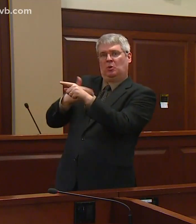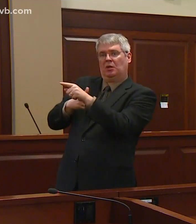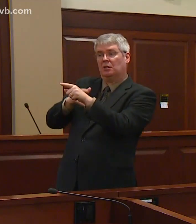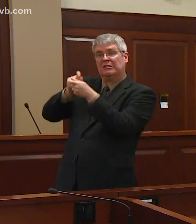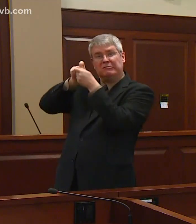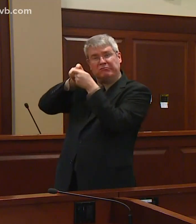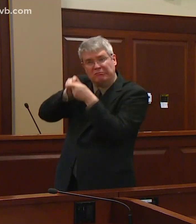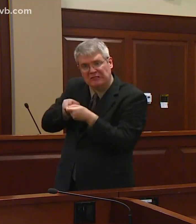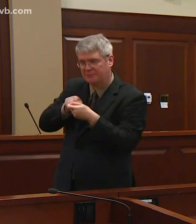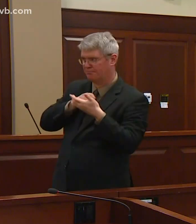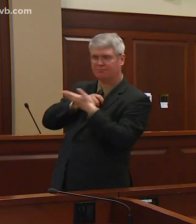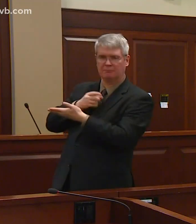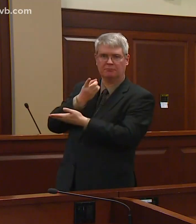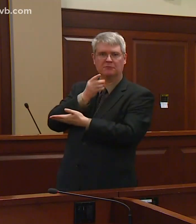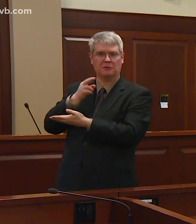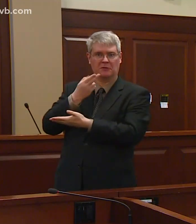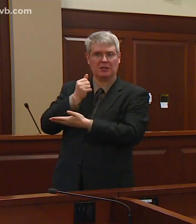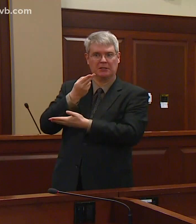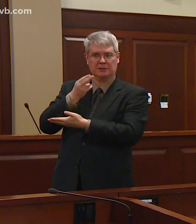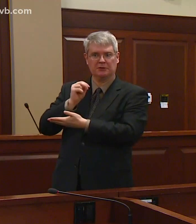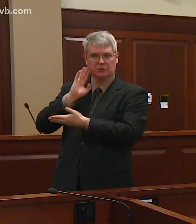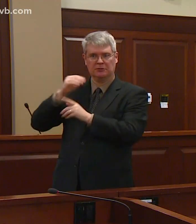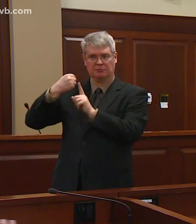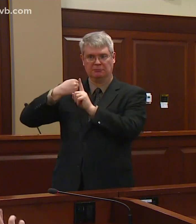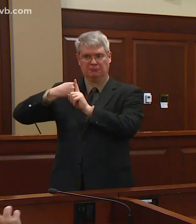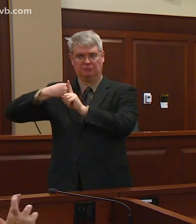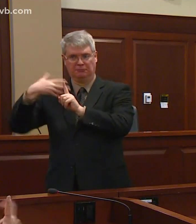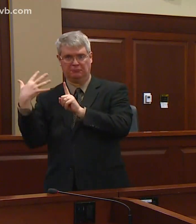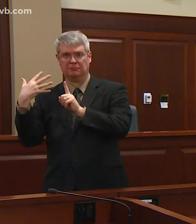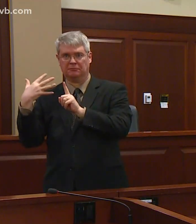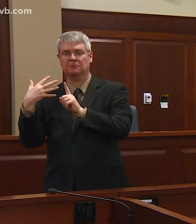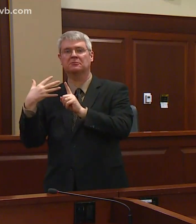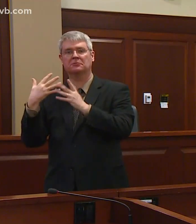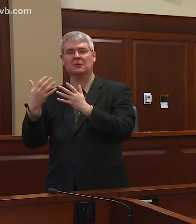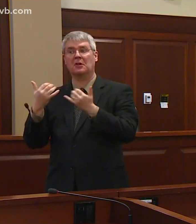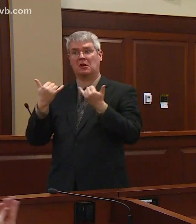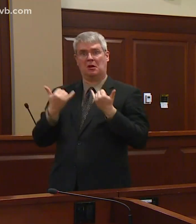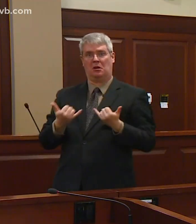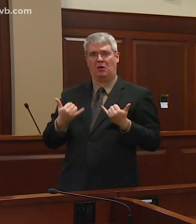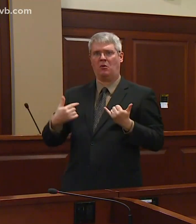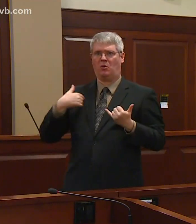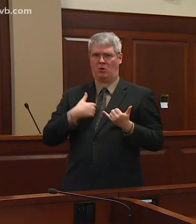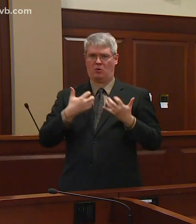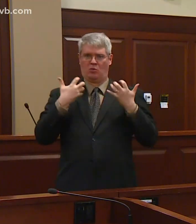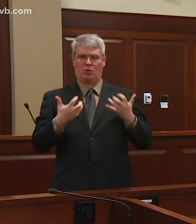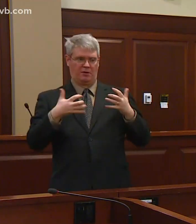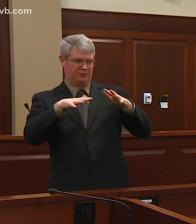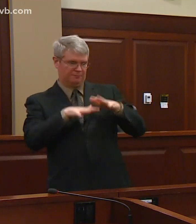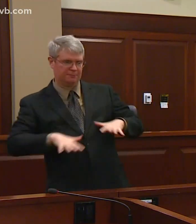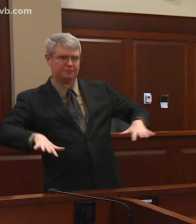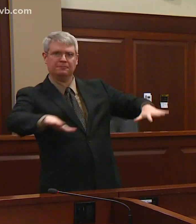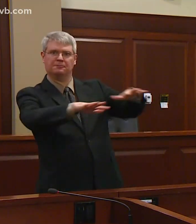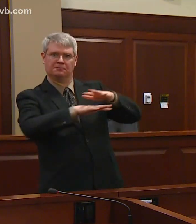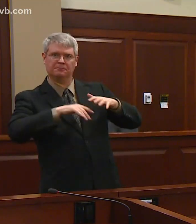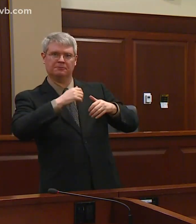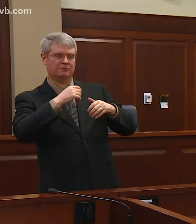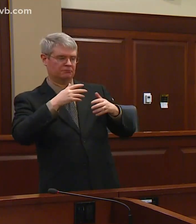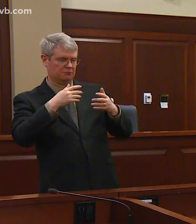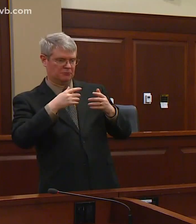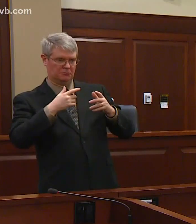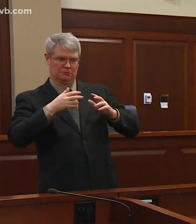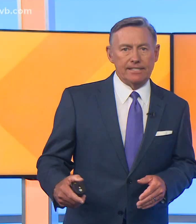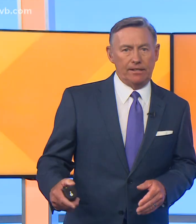available. The governor saying today that it's one of the biggest hurdles we have in getting our lives back to normal,